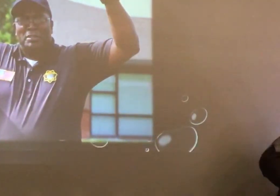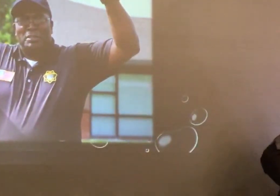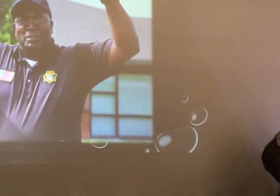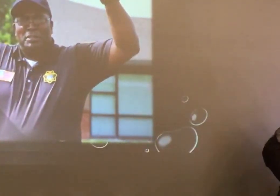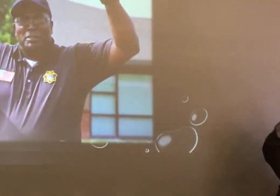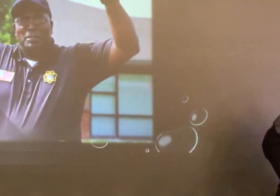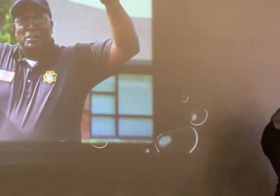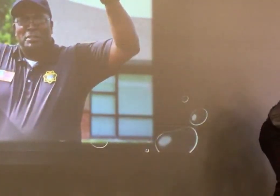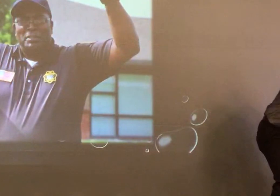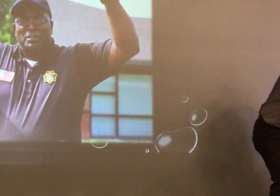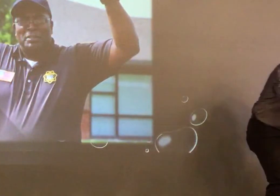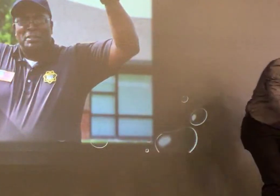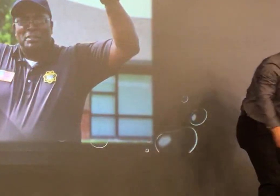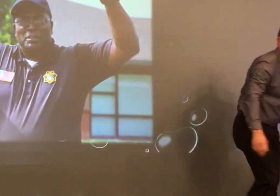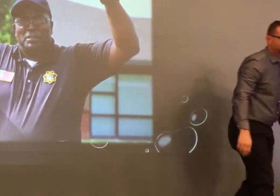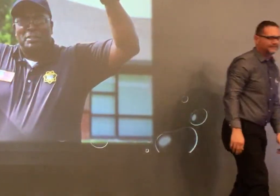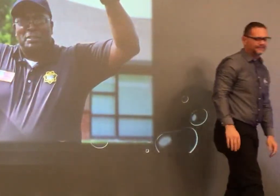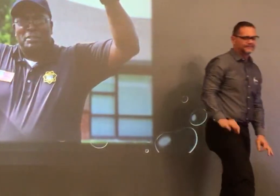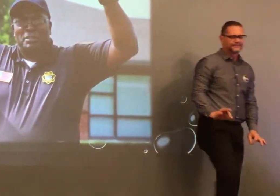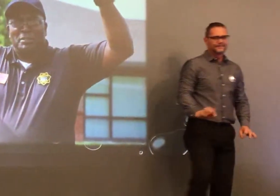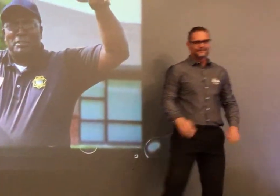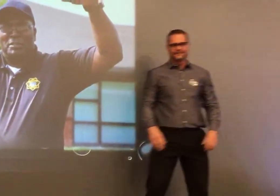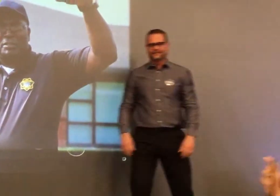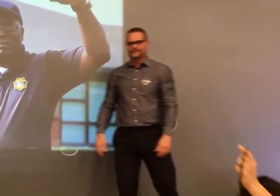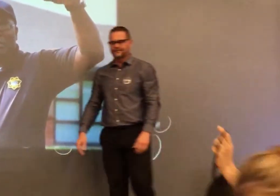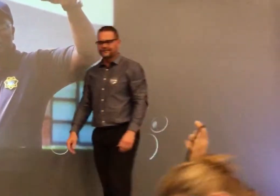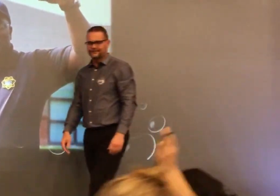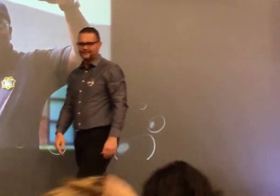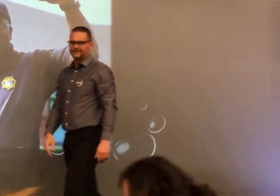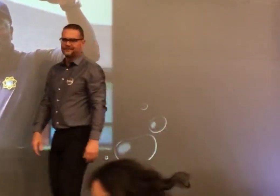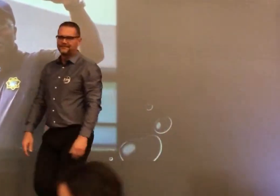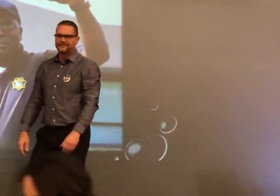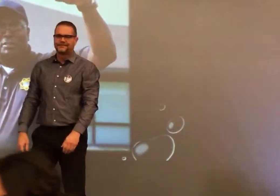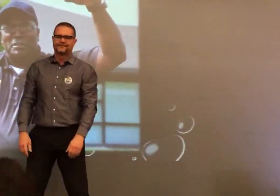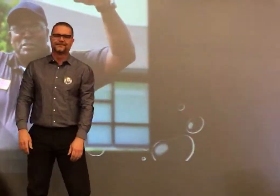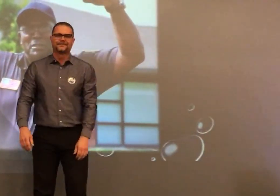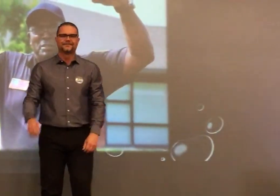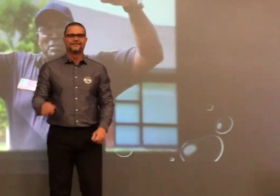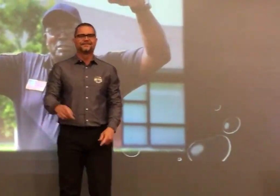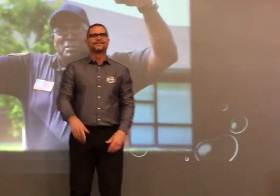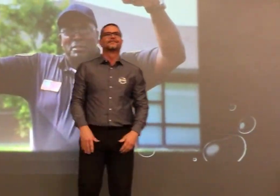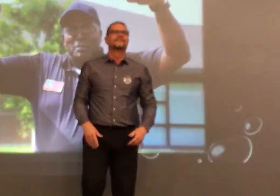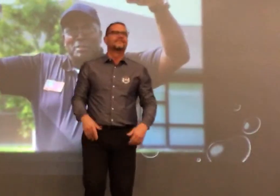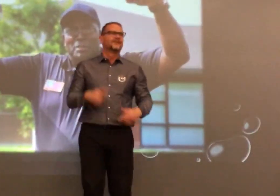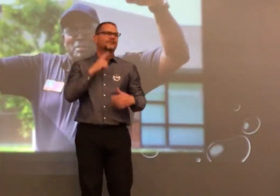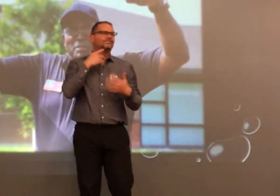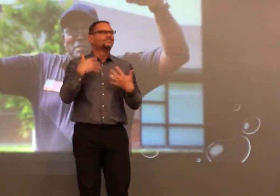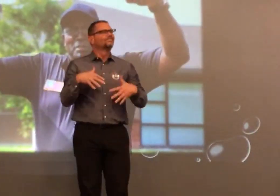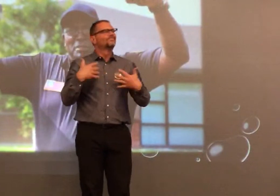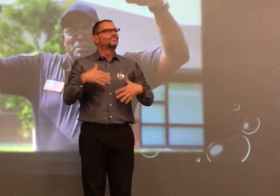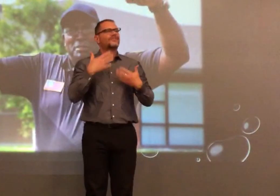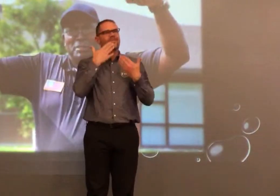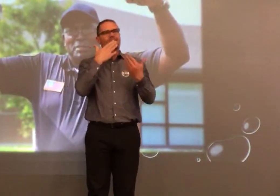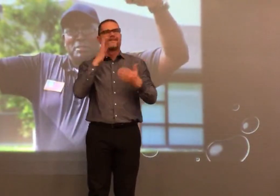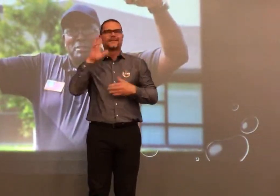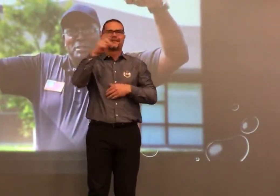but don't know because I'm sure but to don't know